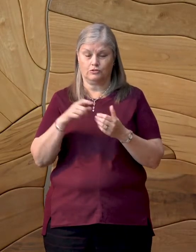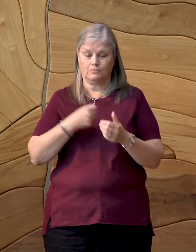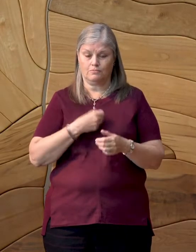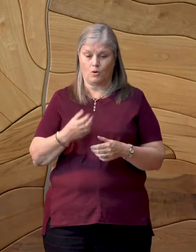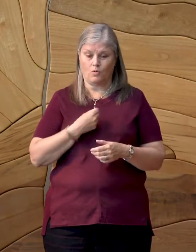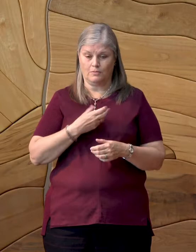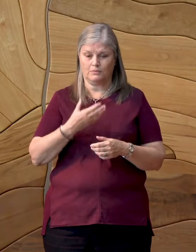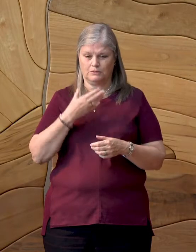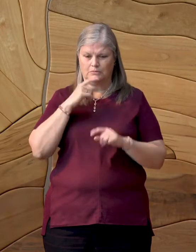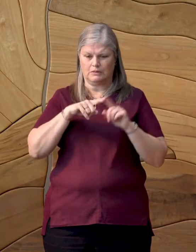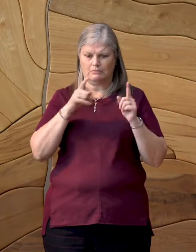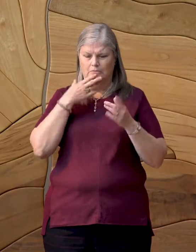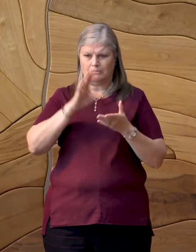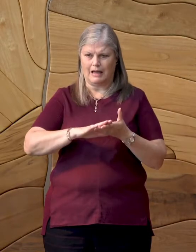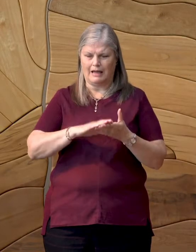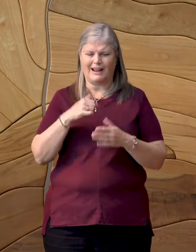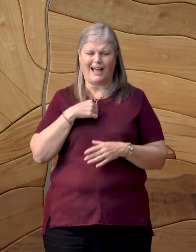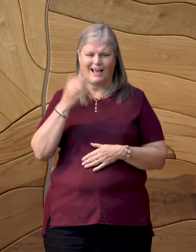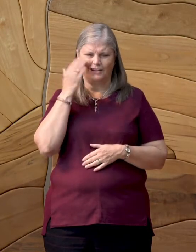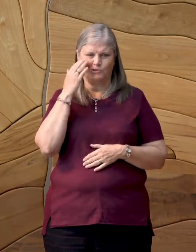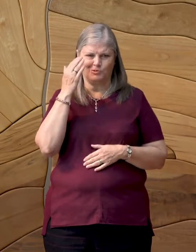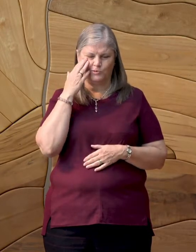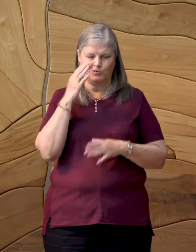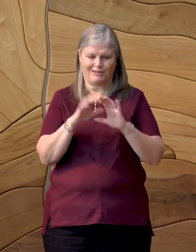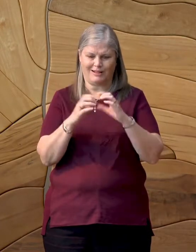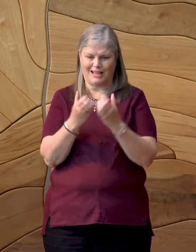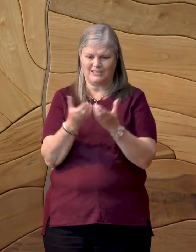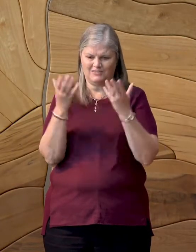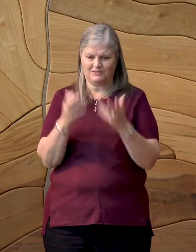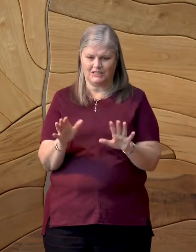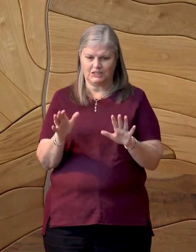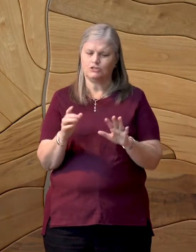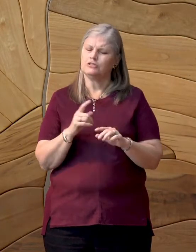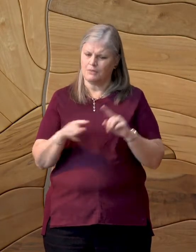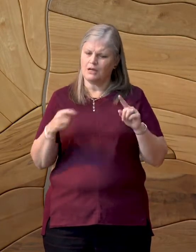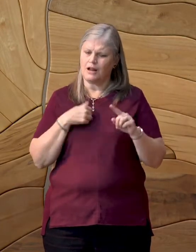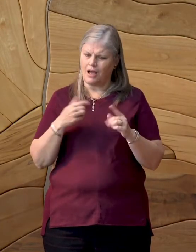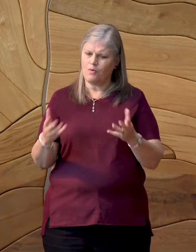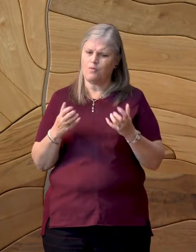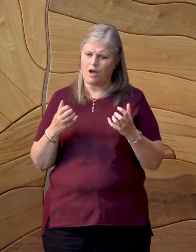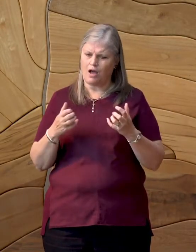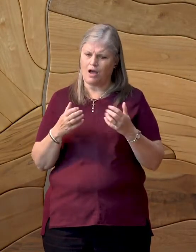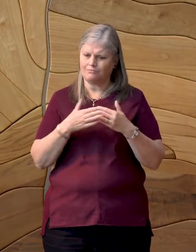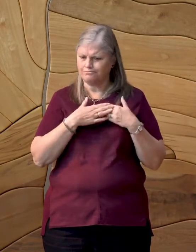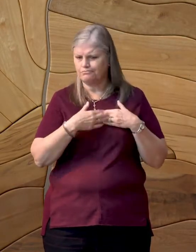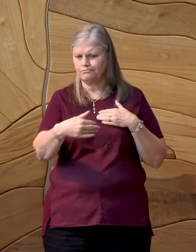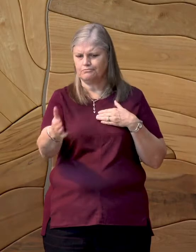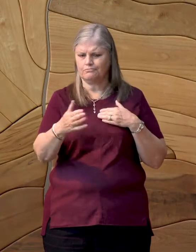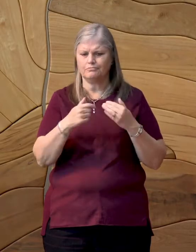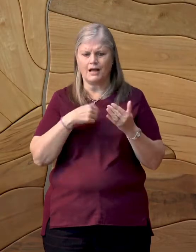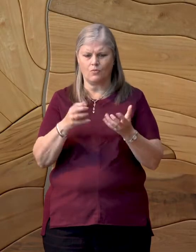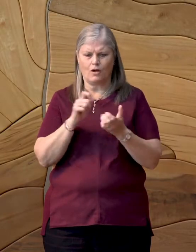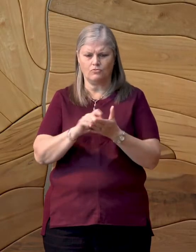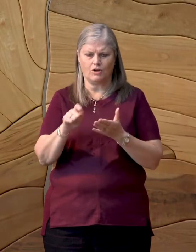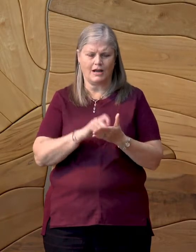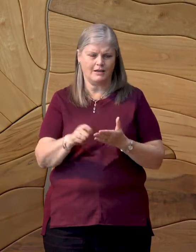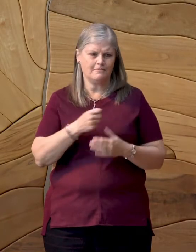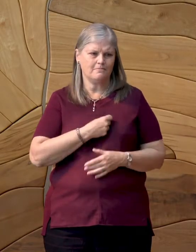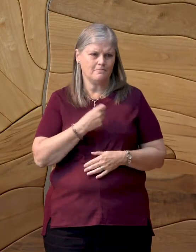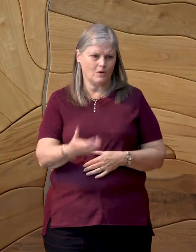and I absolutely knew by the end of this class that I wanted to spend the rest of my life writing poetry.